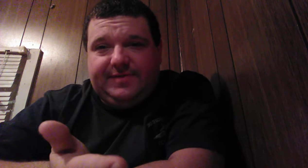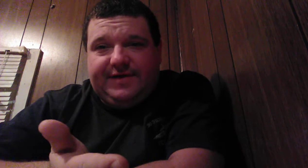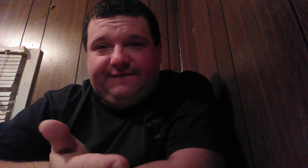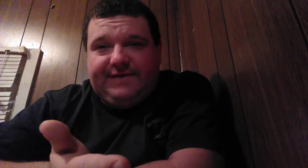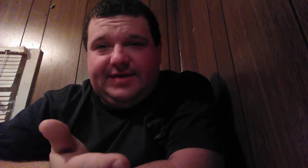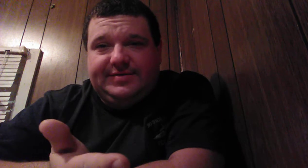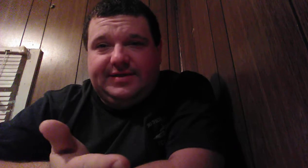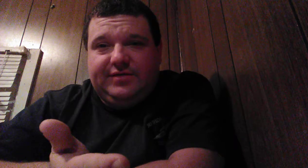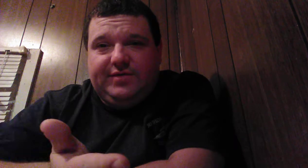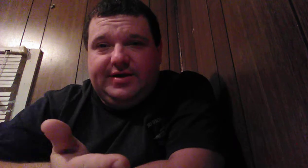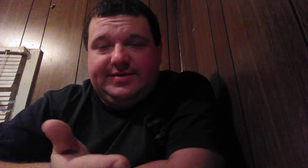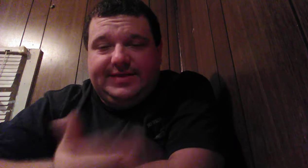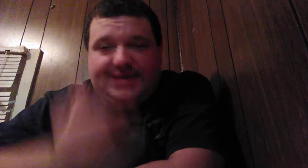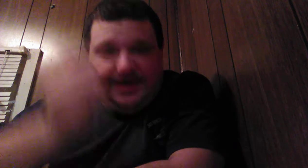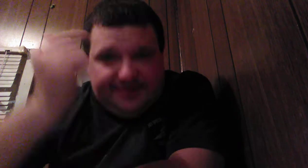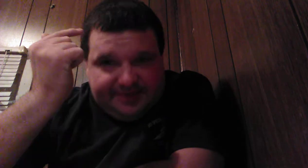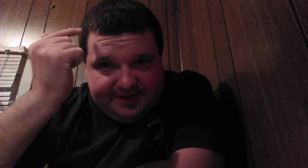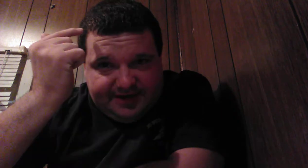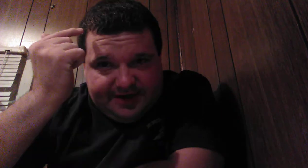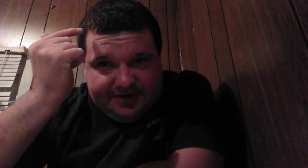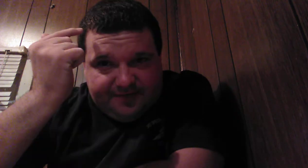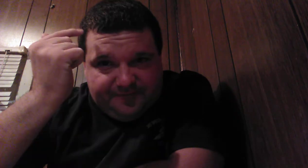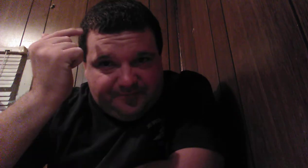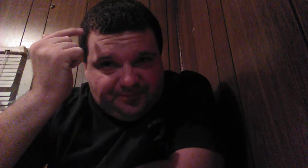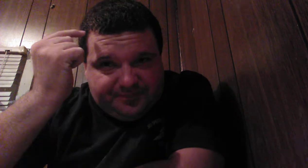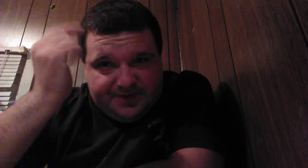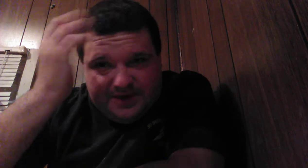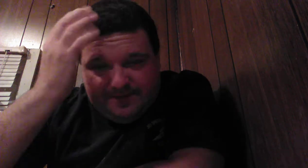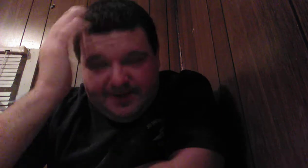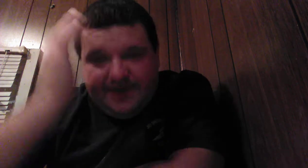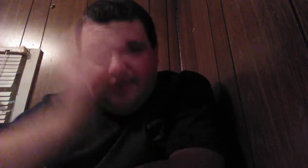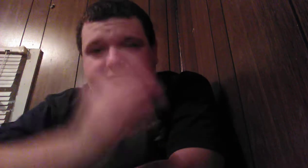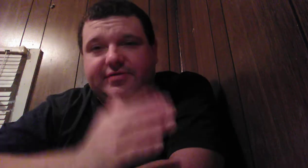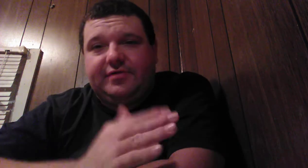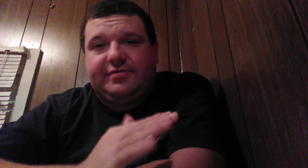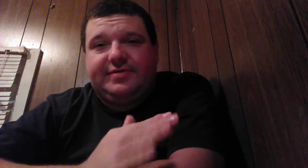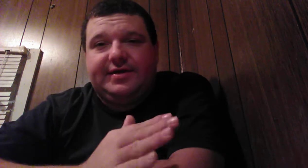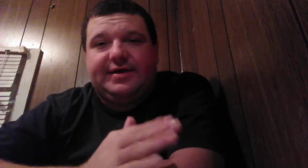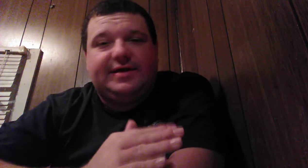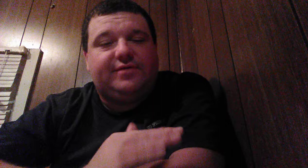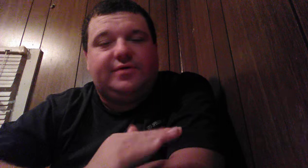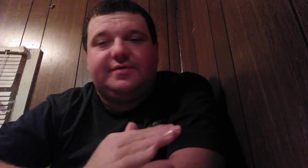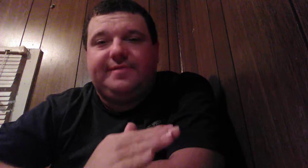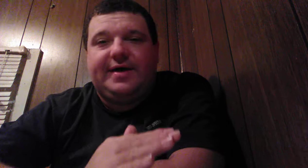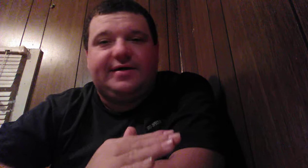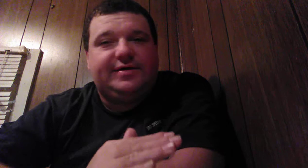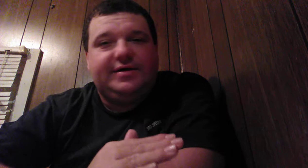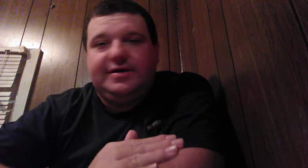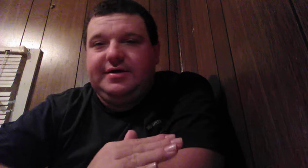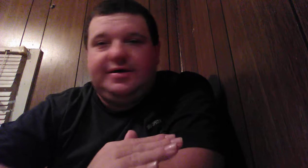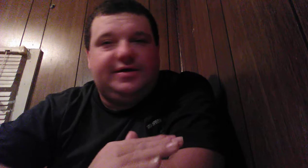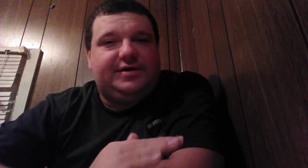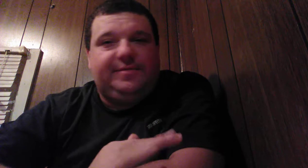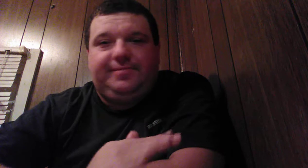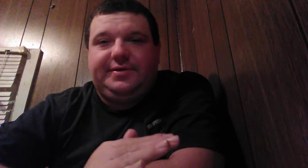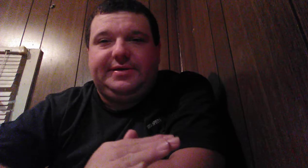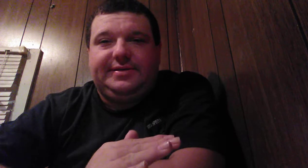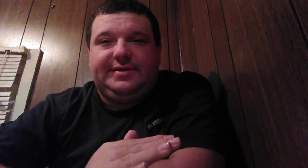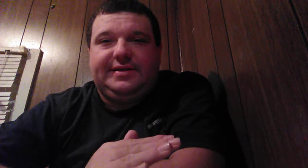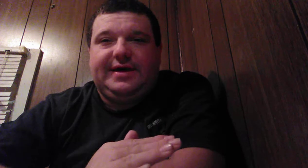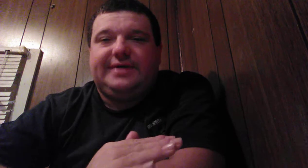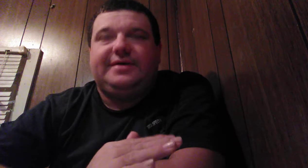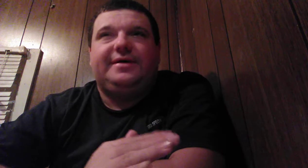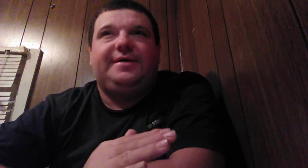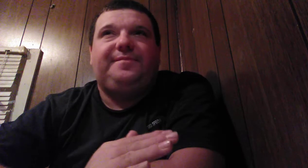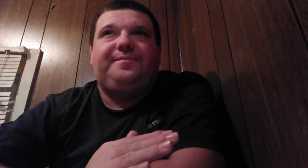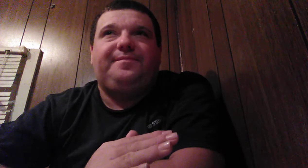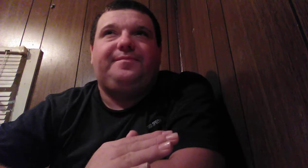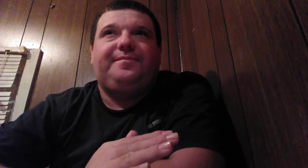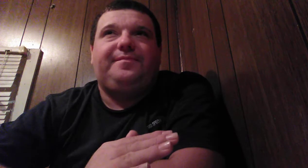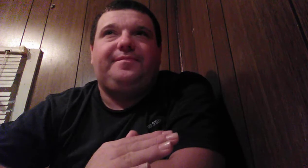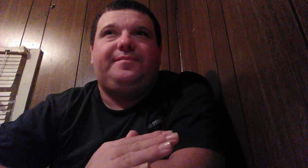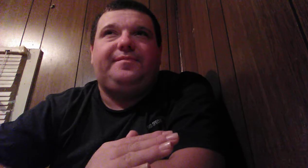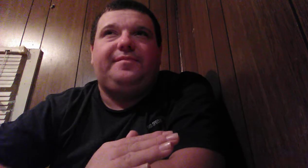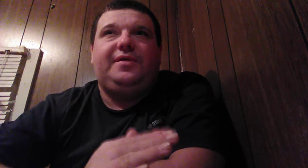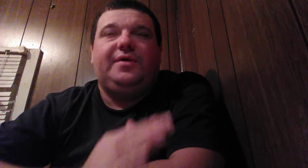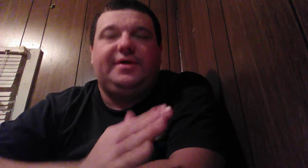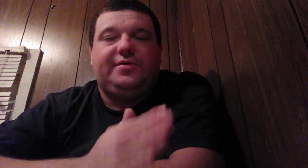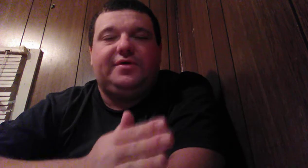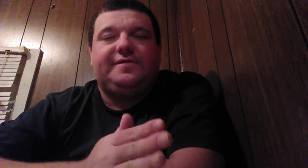back fast anyway because I got thick hair my hair is so thick it grows back completely like a no it grows